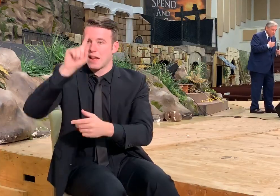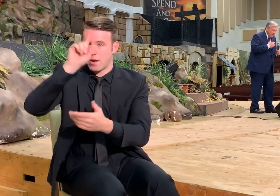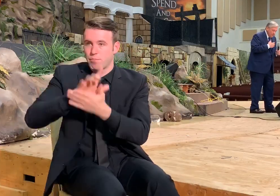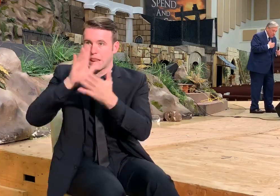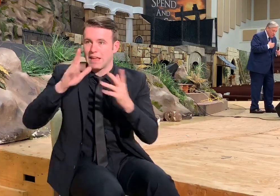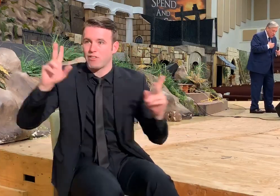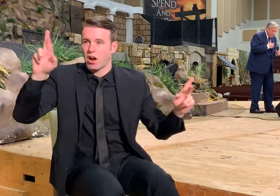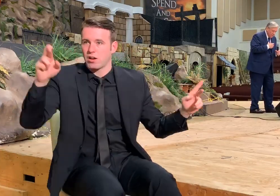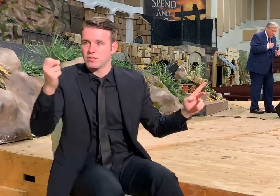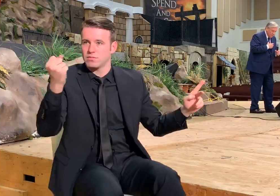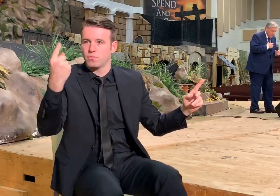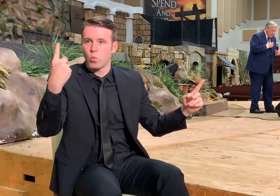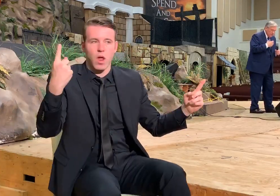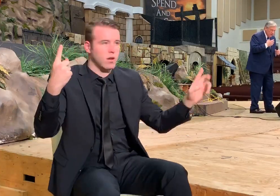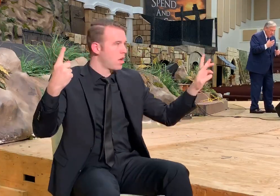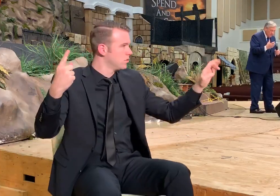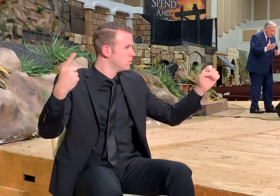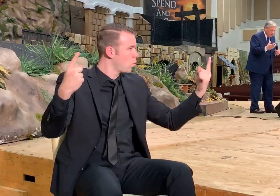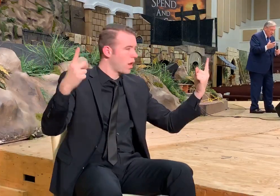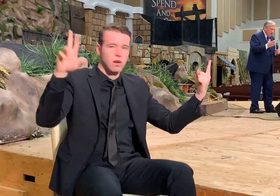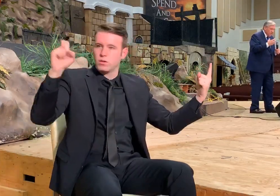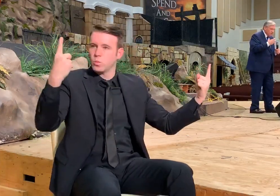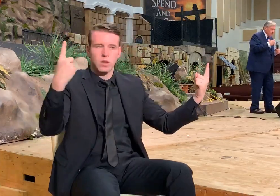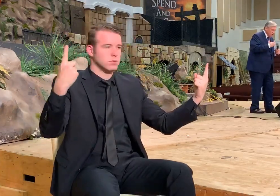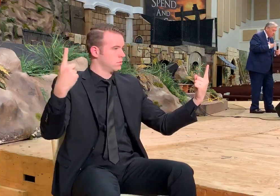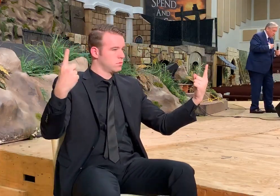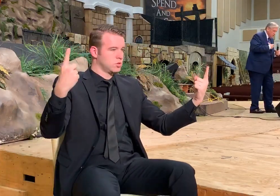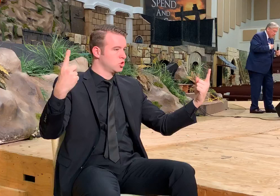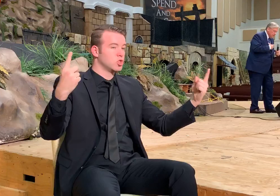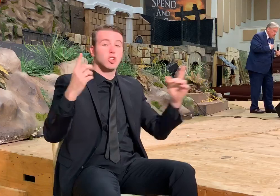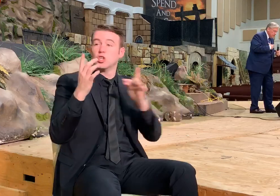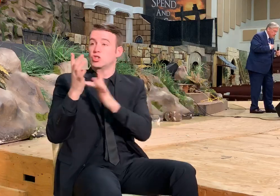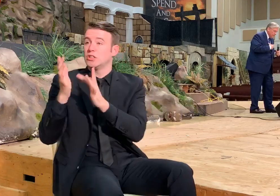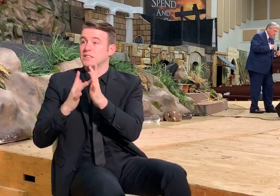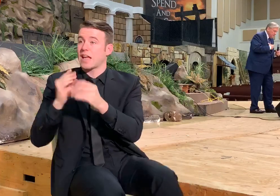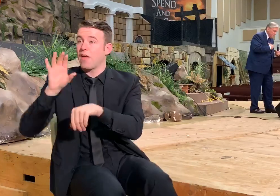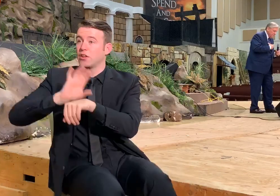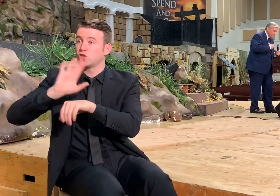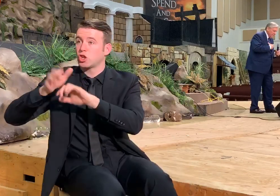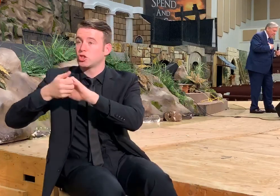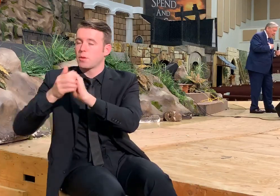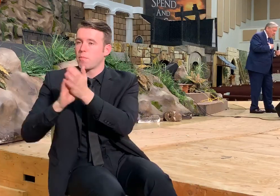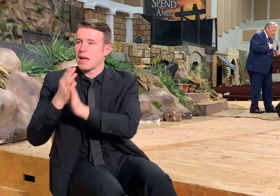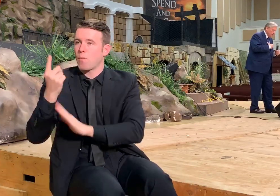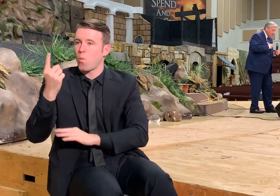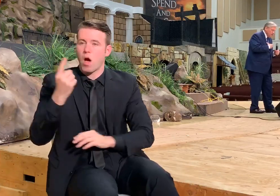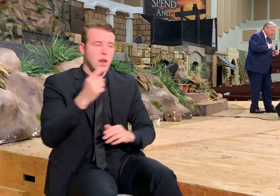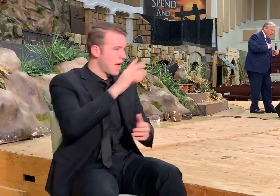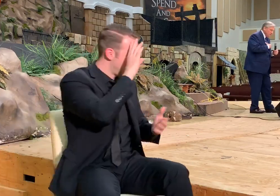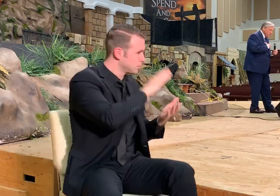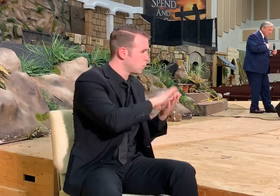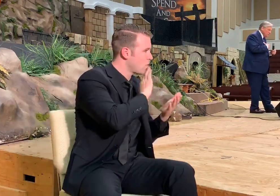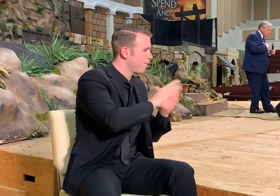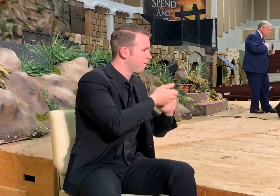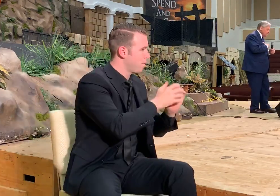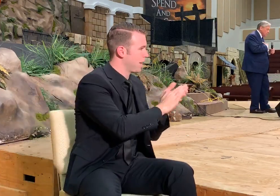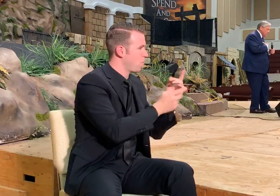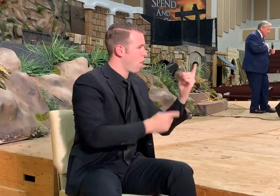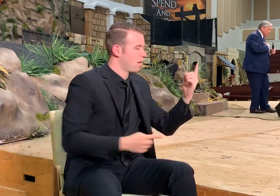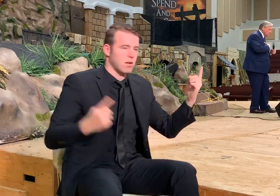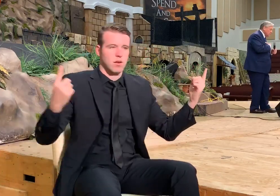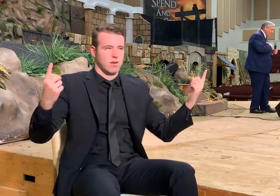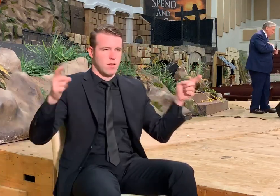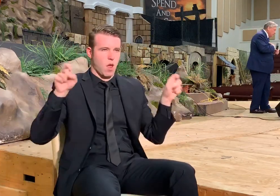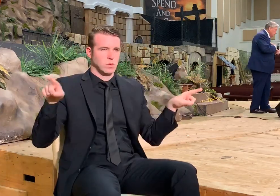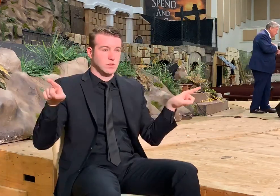believer's relationship. Jesus and the church's relationship. Now look in Genesis chapter 2. This